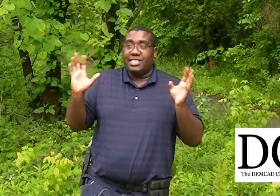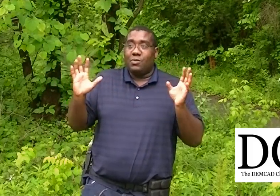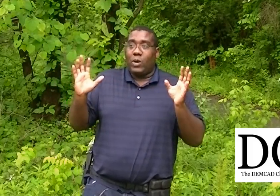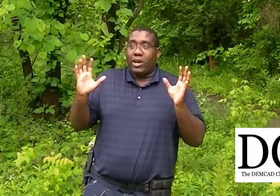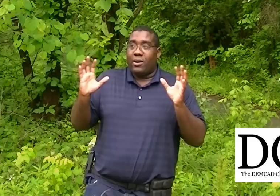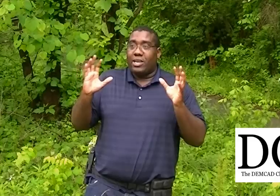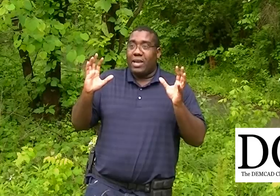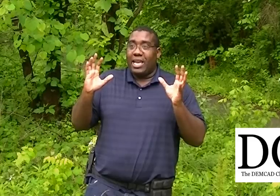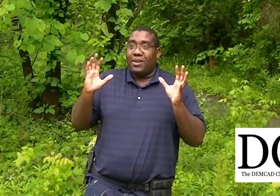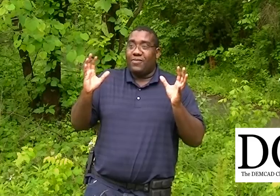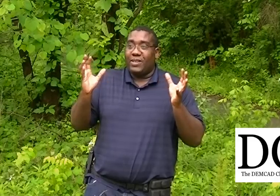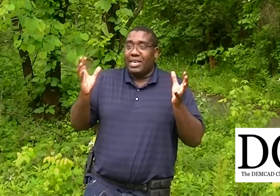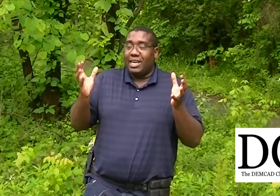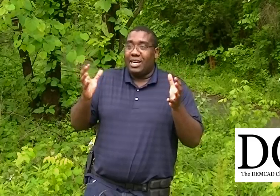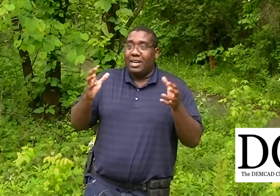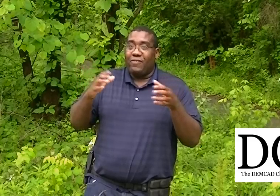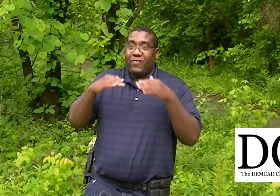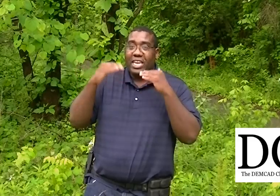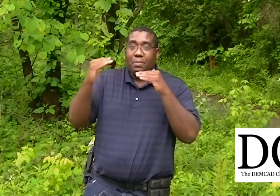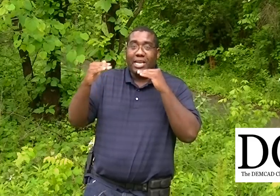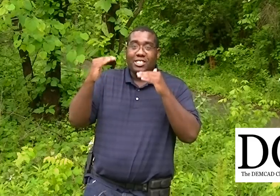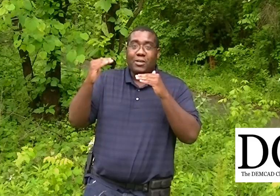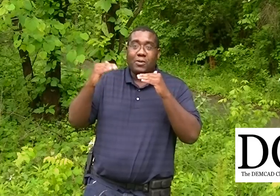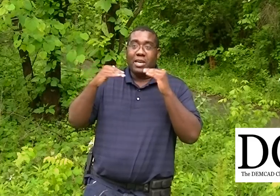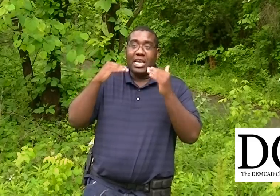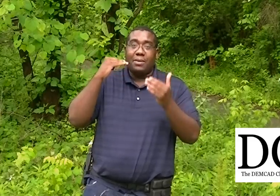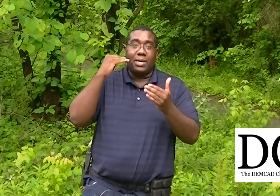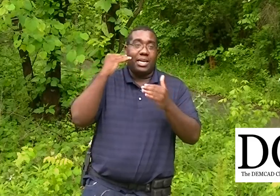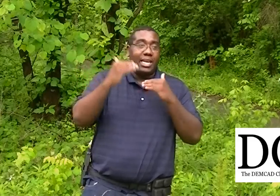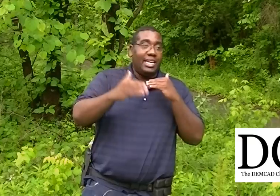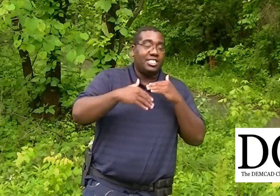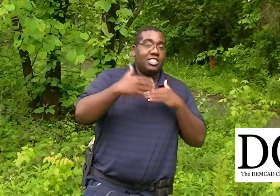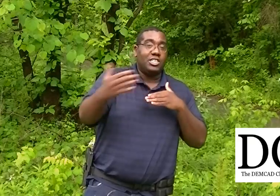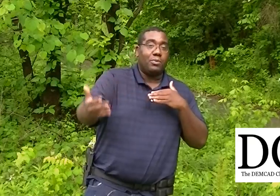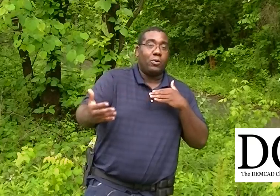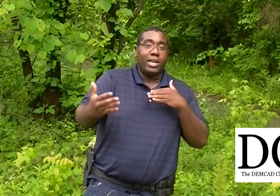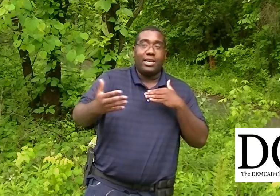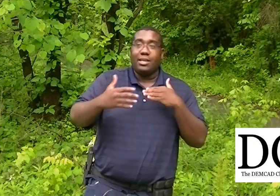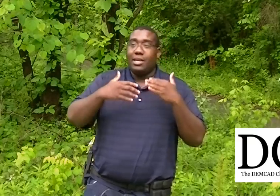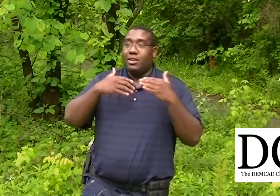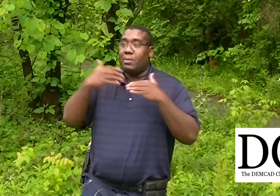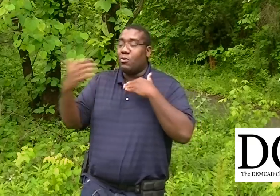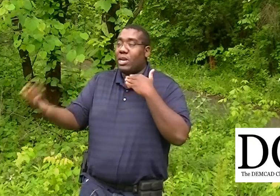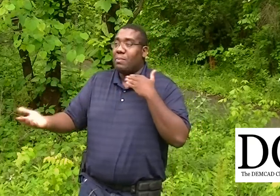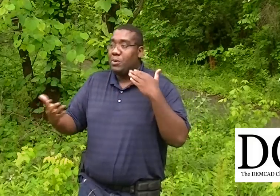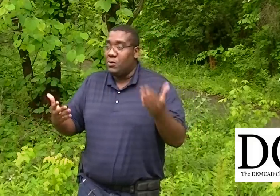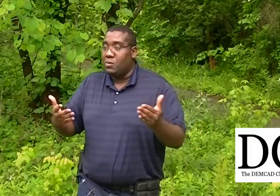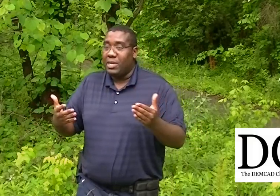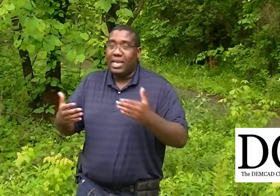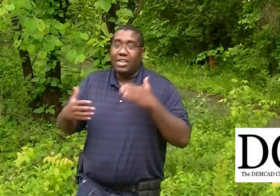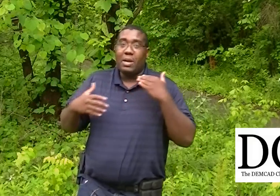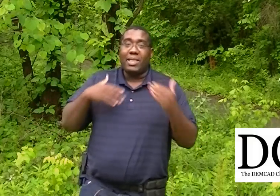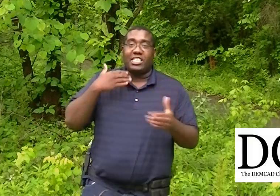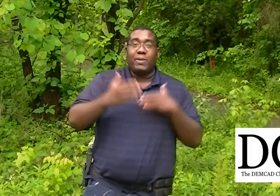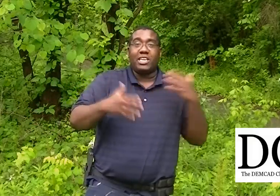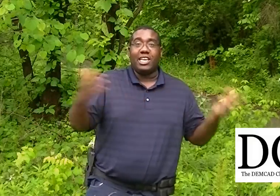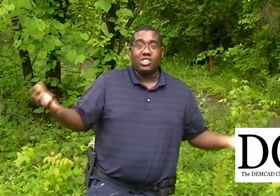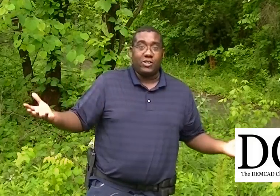season where you have a fake plateau. You have an extension of credit. You have a credit boom and you have a lot of speculation.